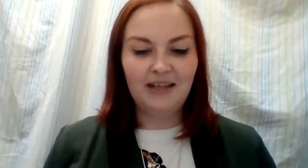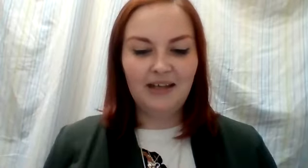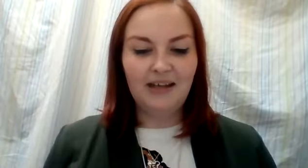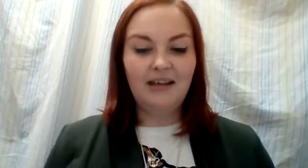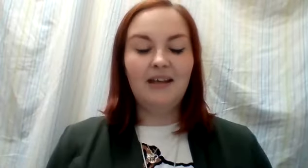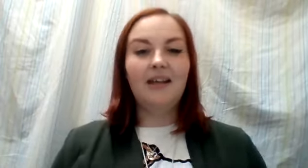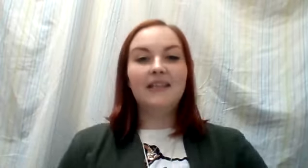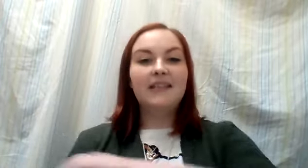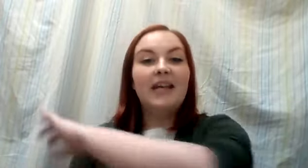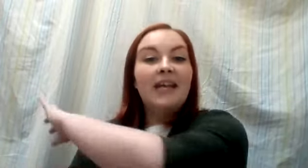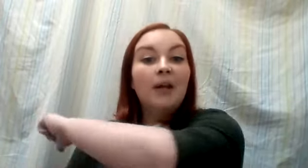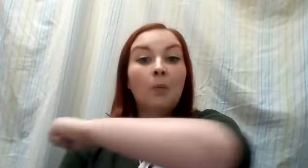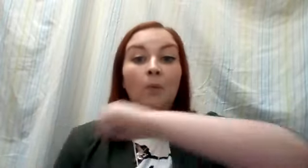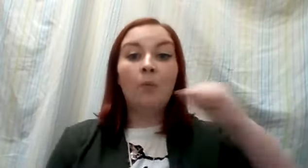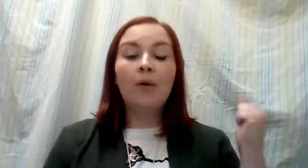Say wolf.